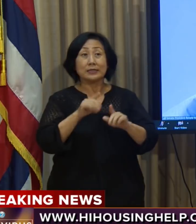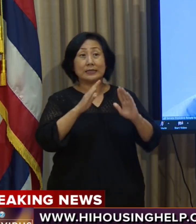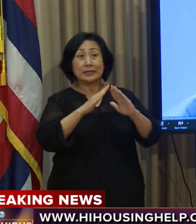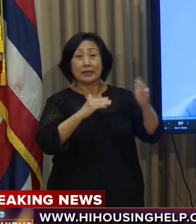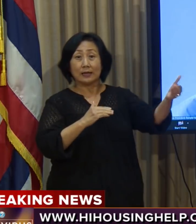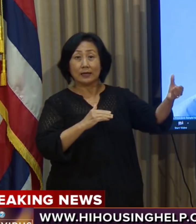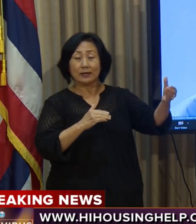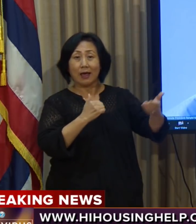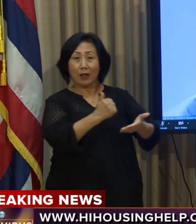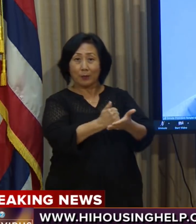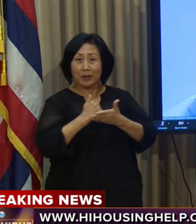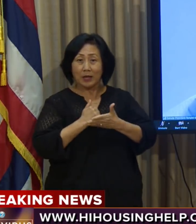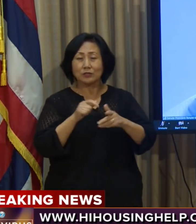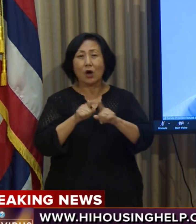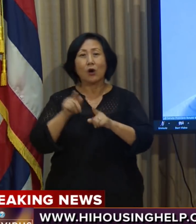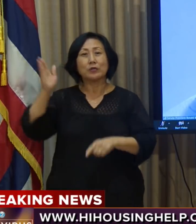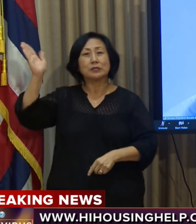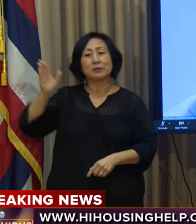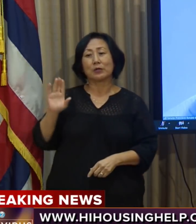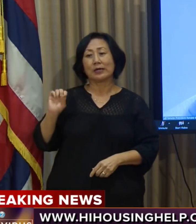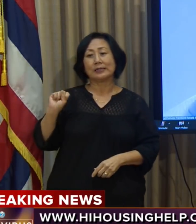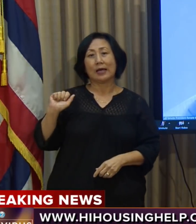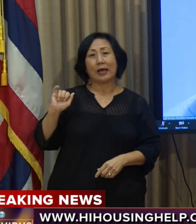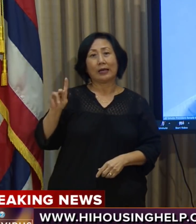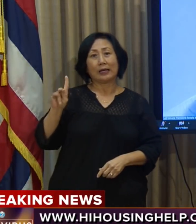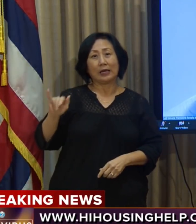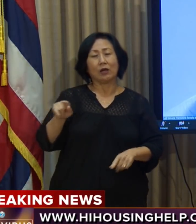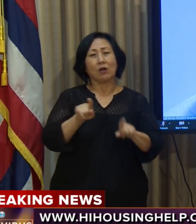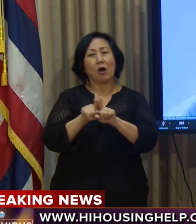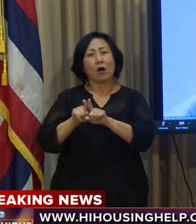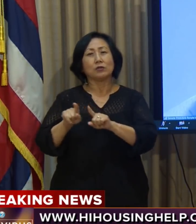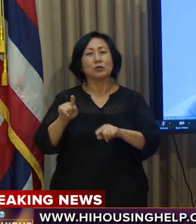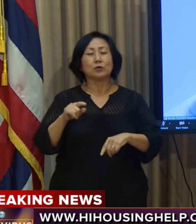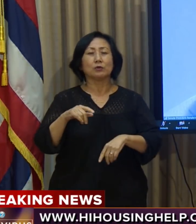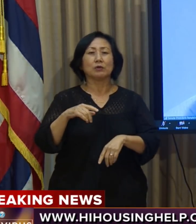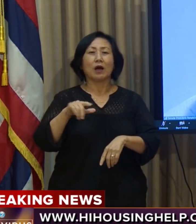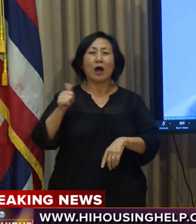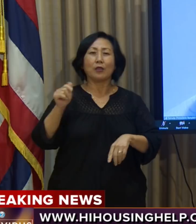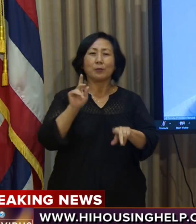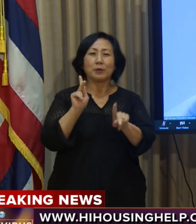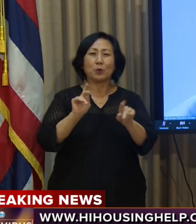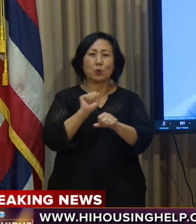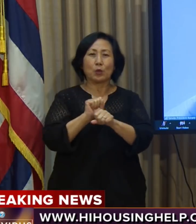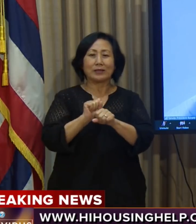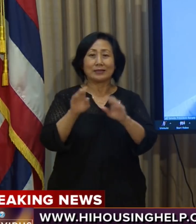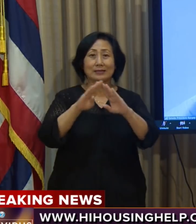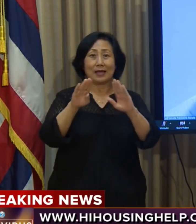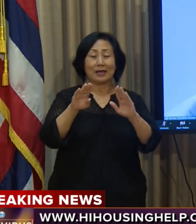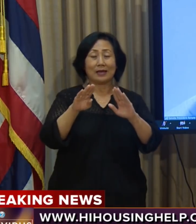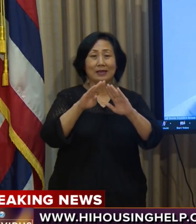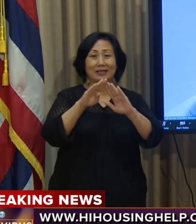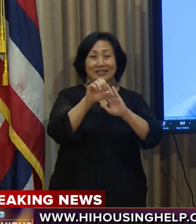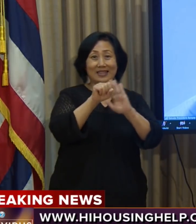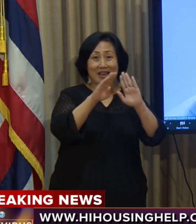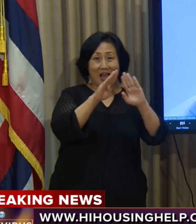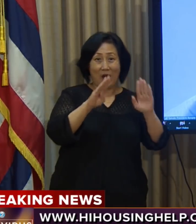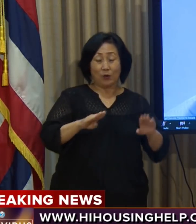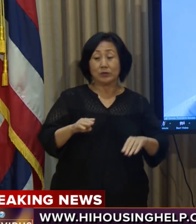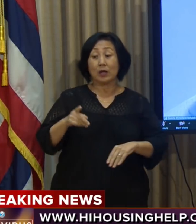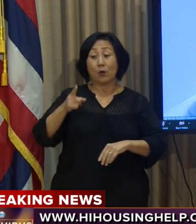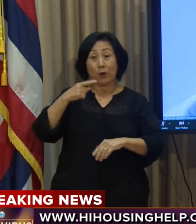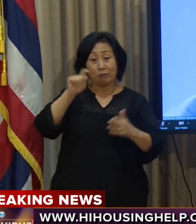Certainly to Speaker Saiki and our colleagues in the state house for the package that was put together.